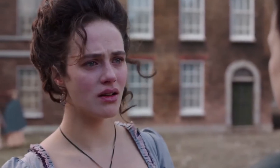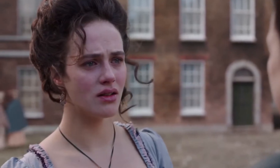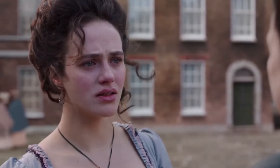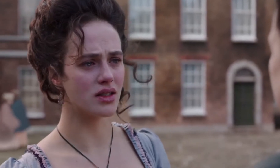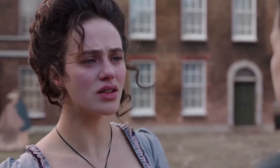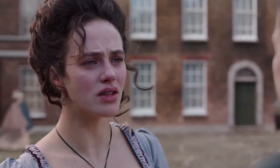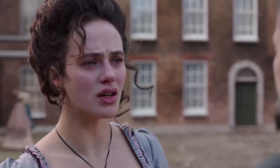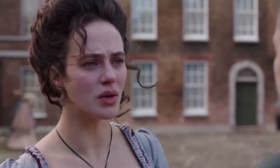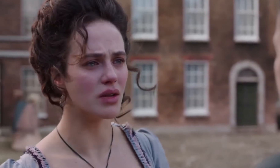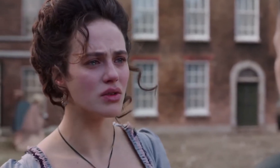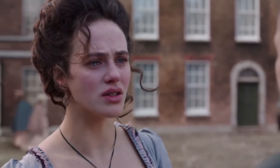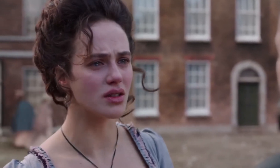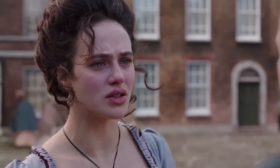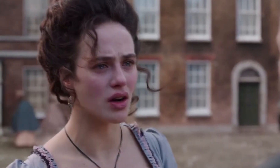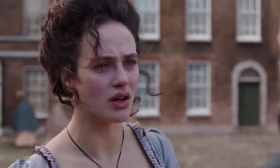She took you when you were just a child.